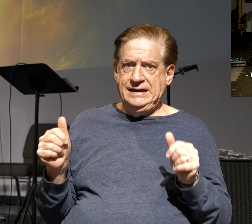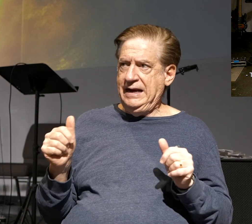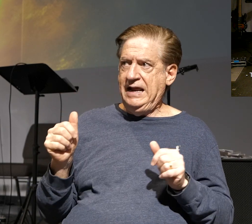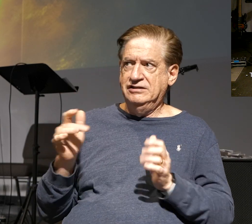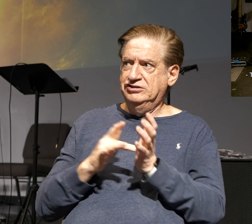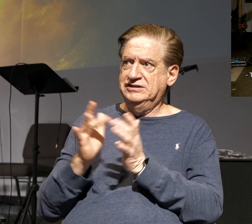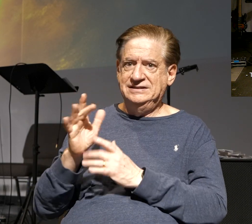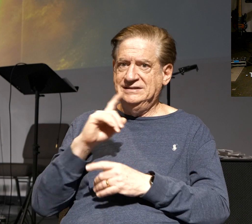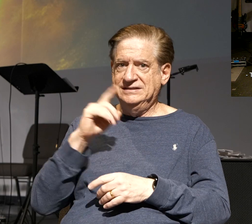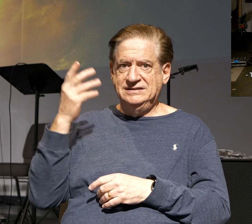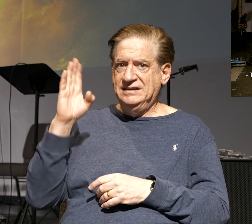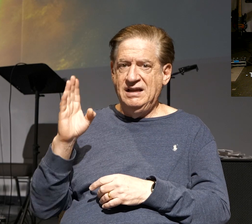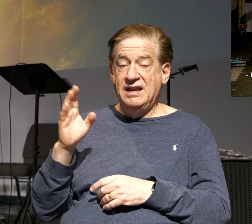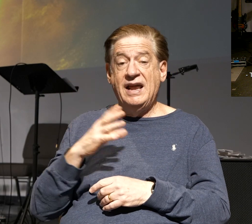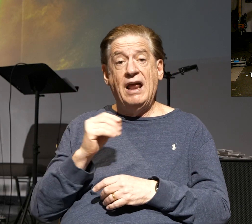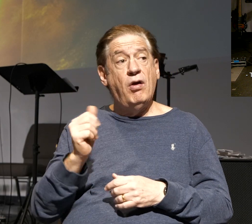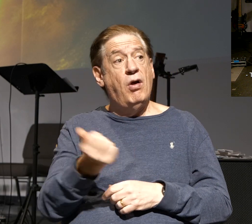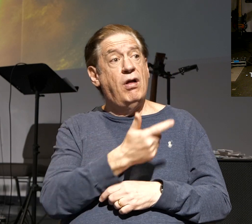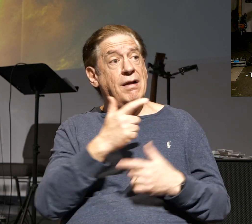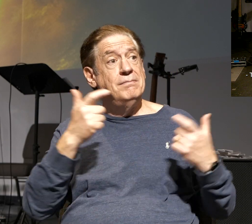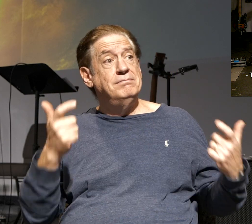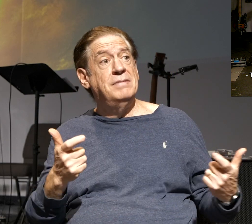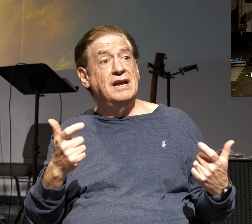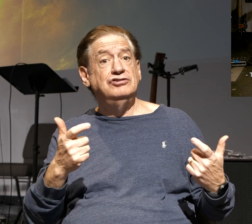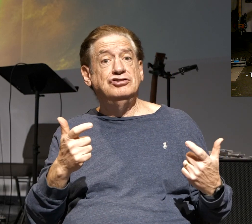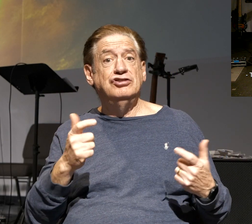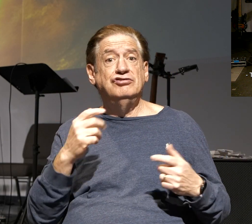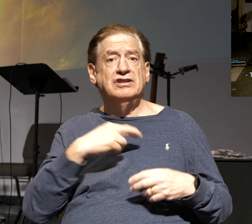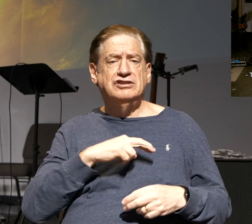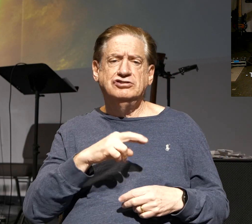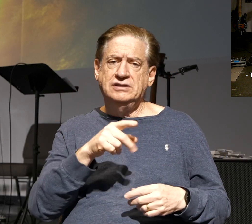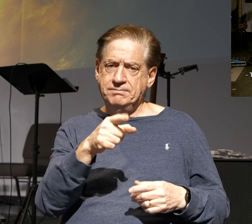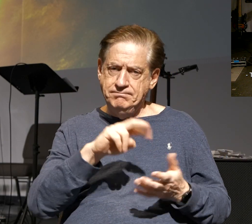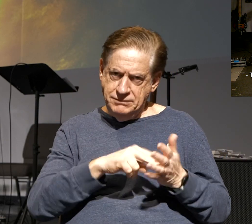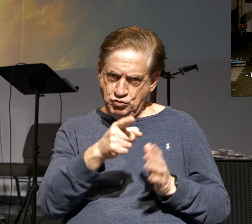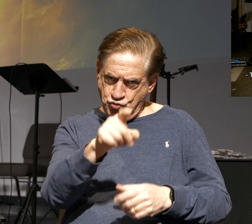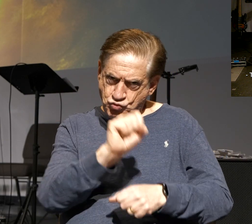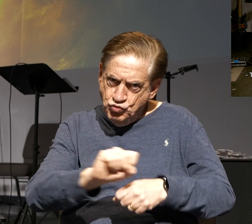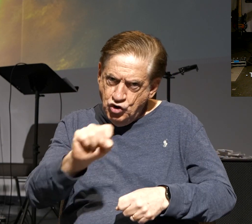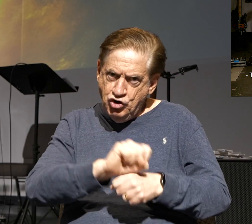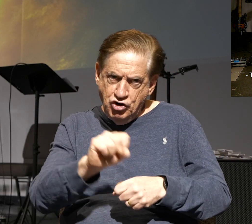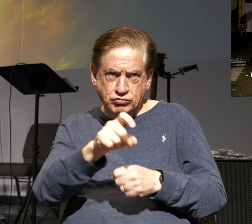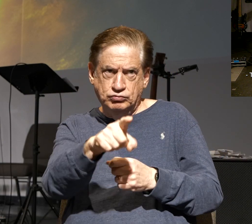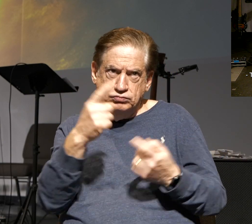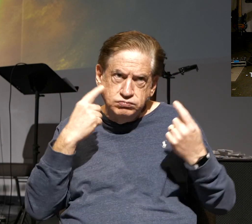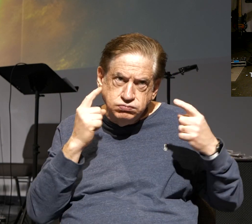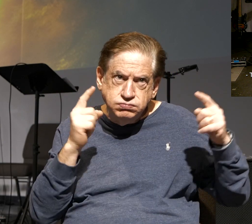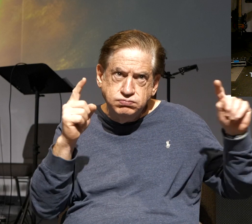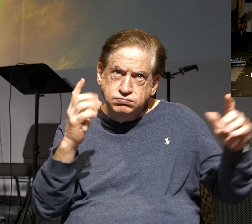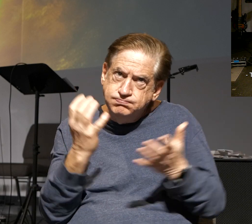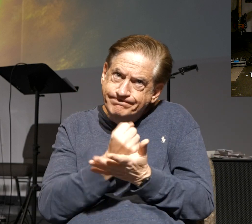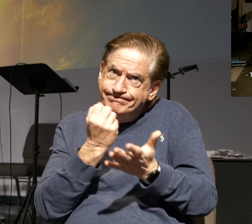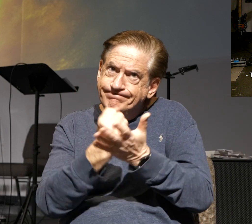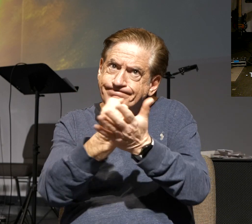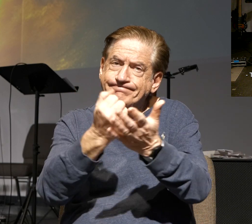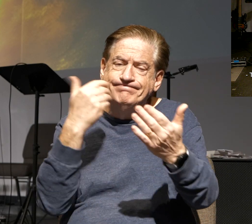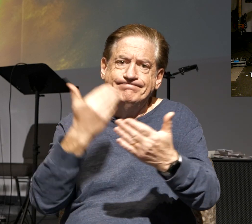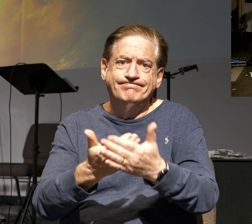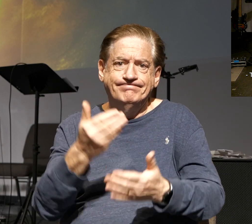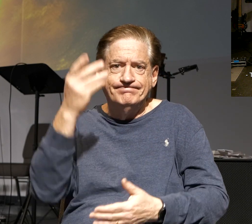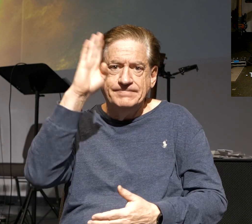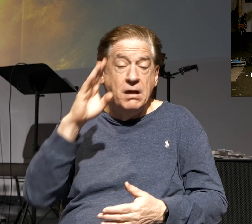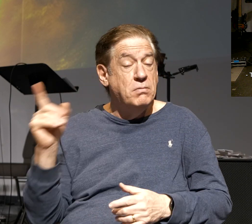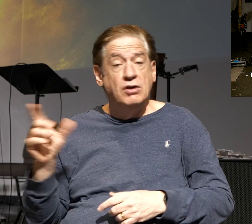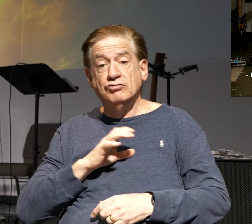religions, it's a works righteousness. You achieve it, and the good are in, the bad are out. In Christianity,